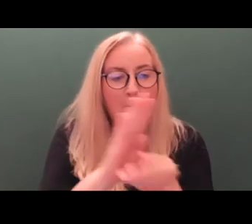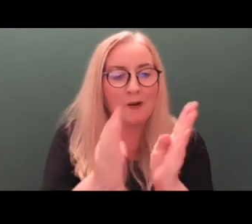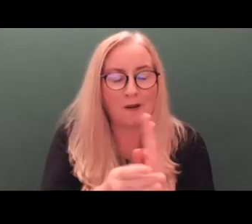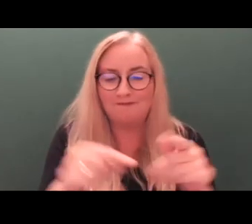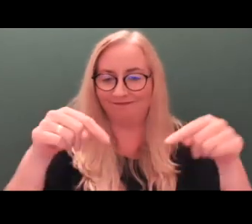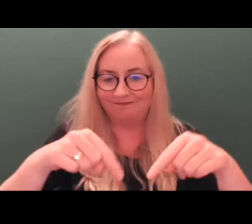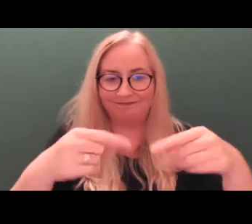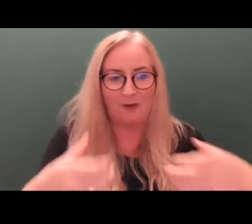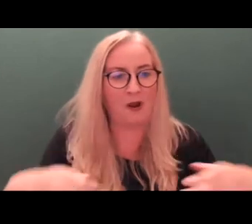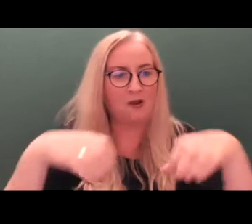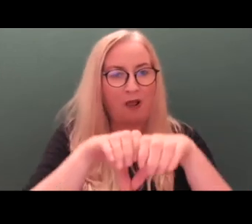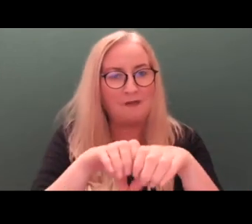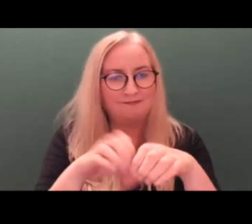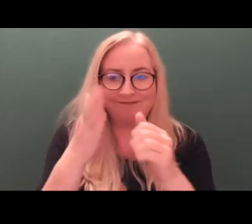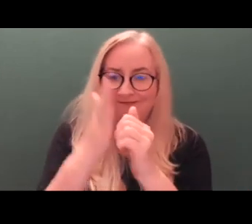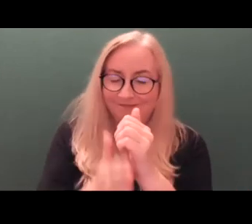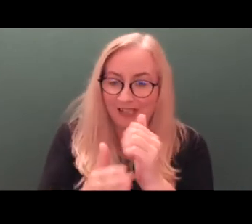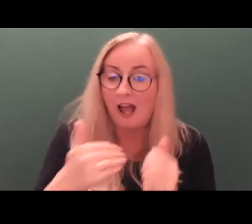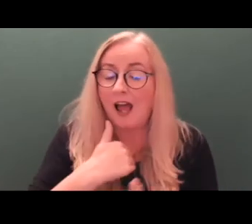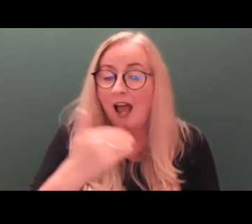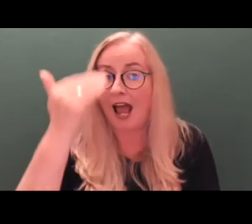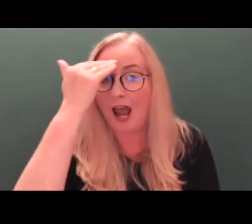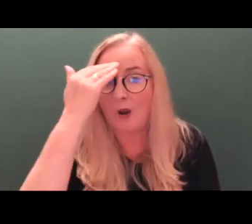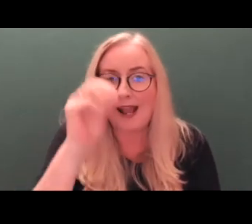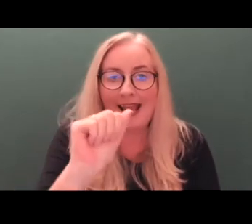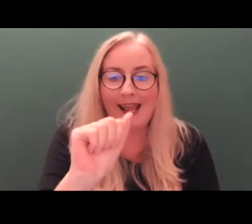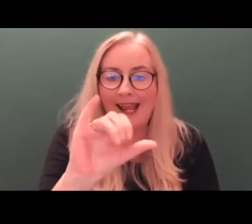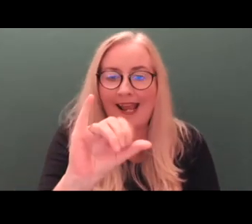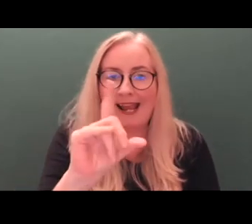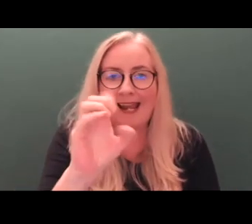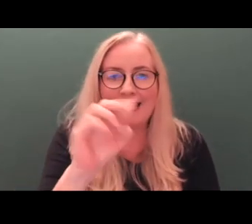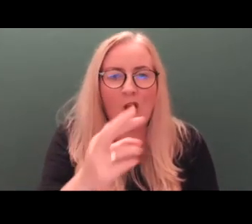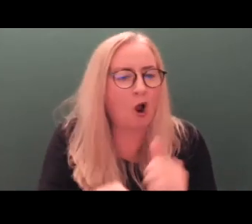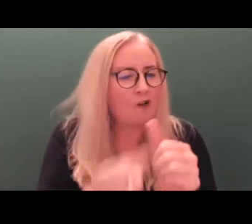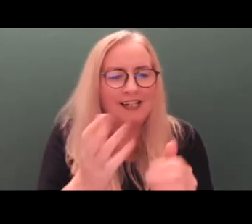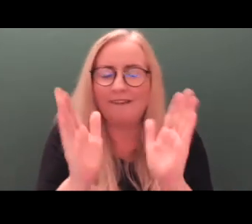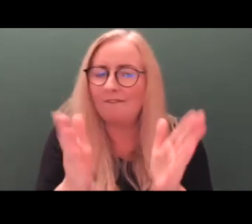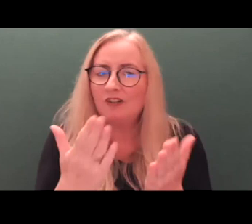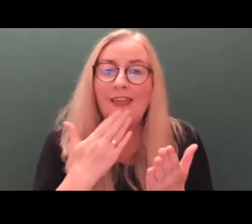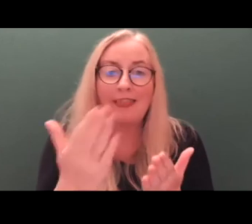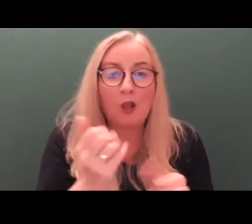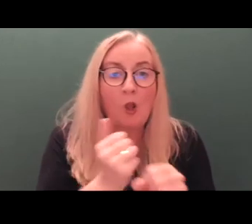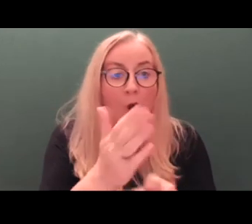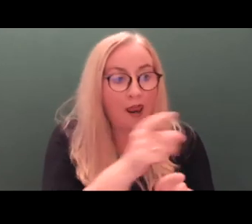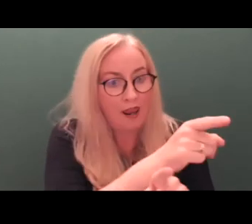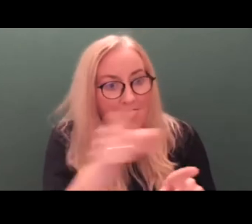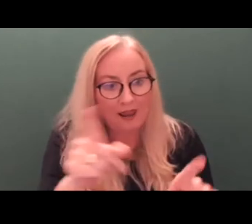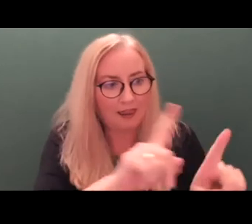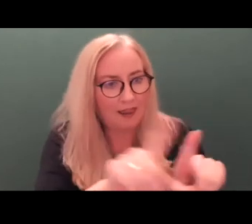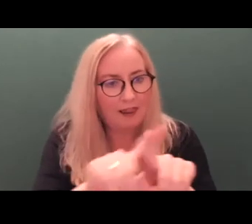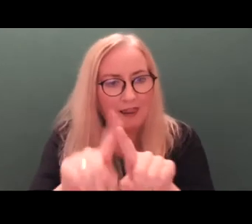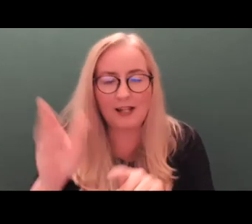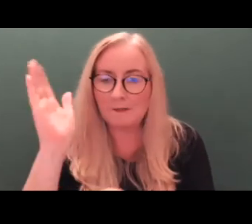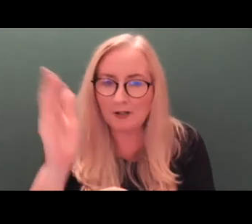And I know that Aideen has already thanked all of the speakers, the two